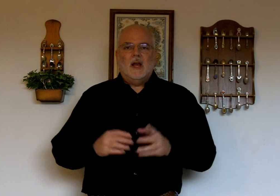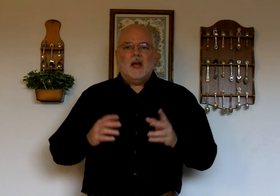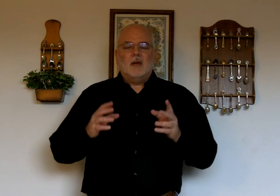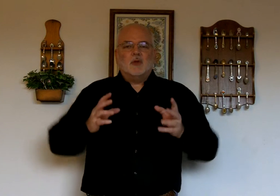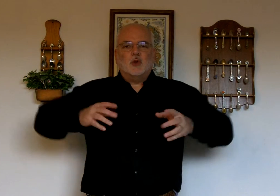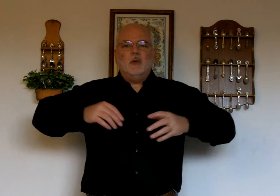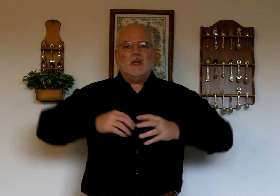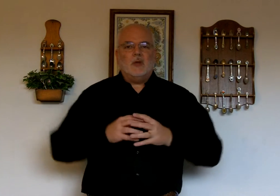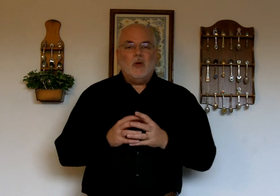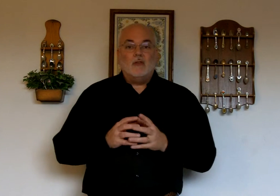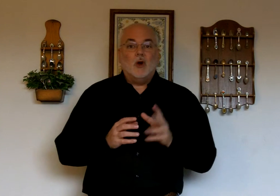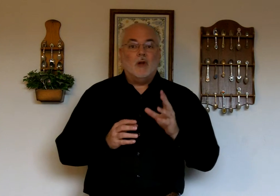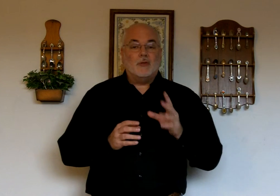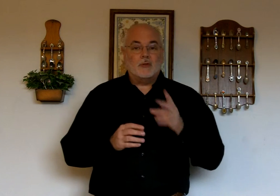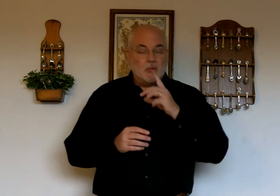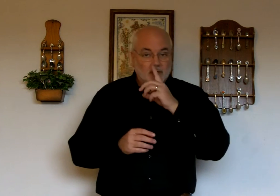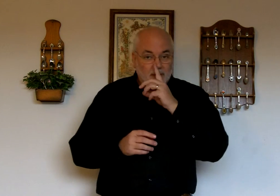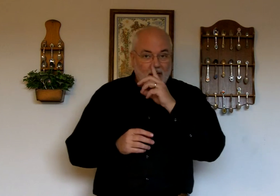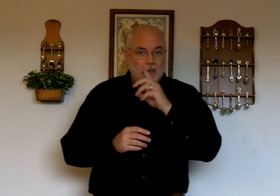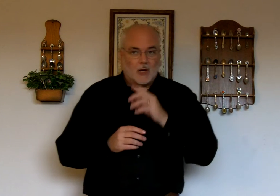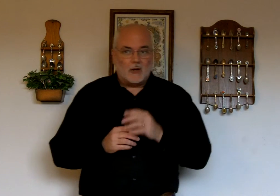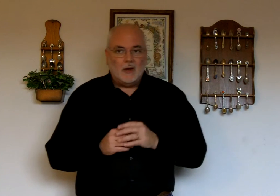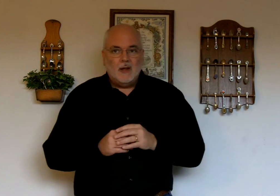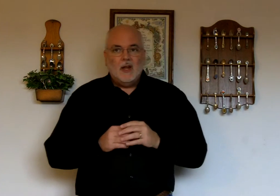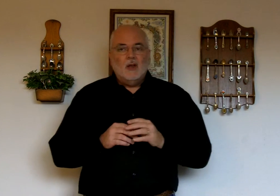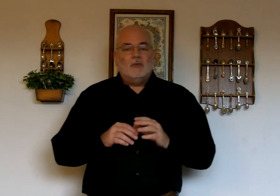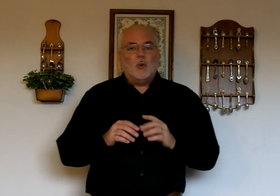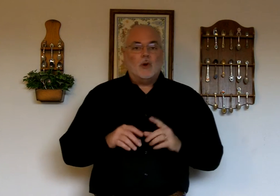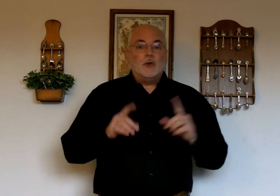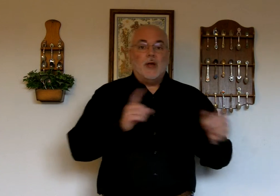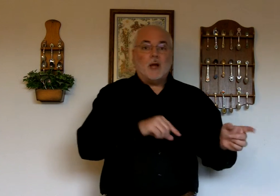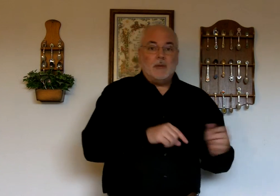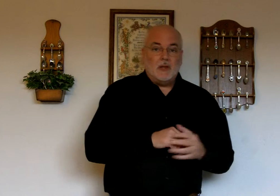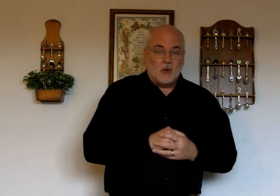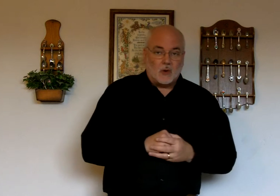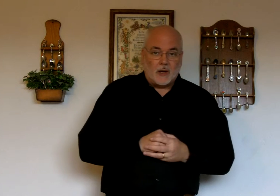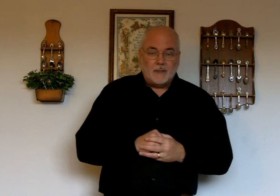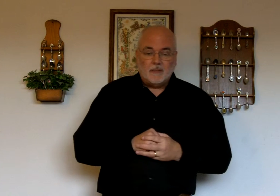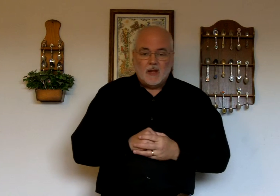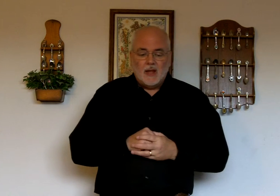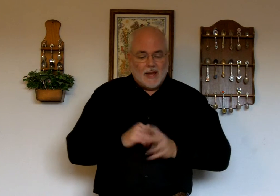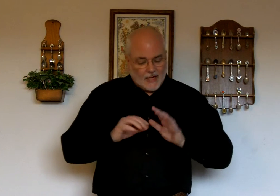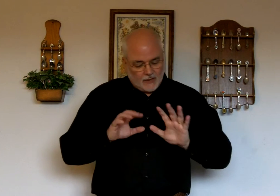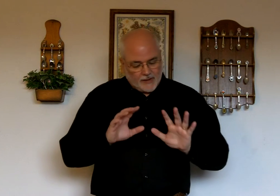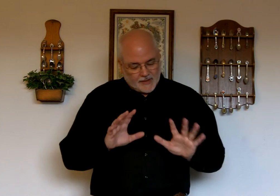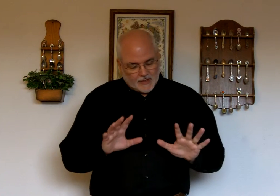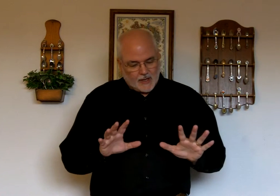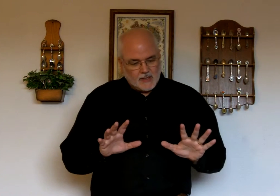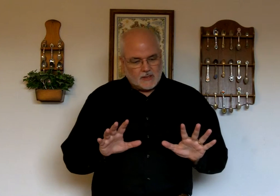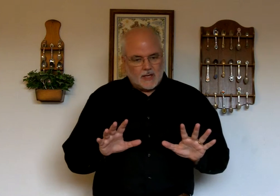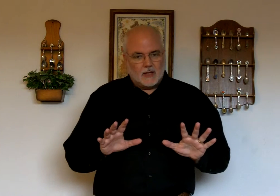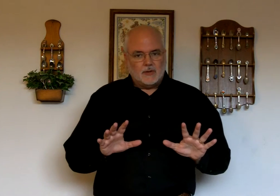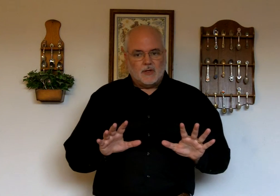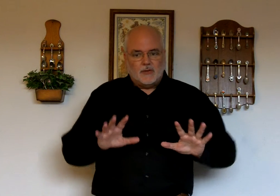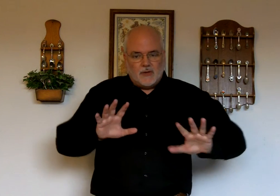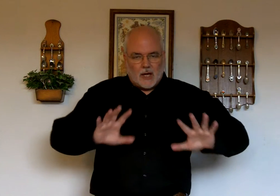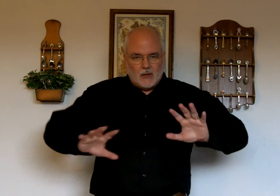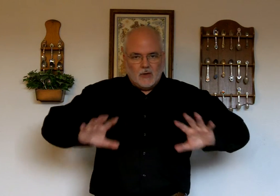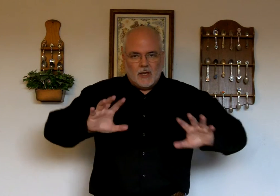I'm assuming that you have gone through the vocabulary for To God Be The Glory. And you've got the signs down, you feel like you can get